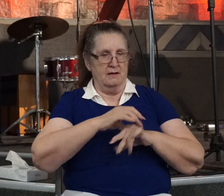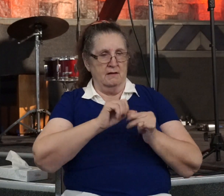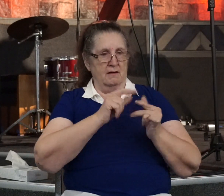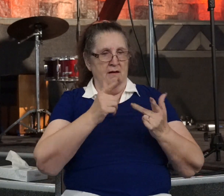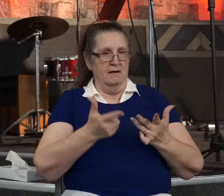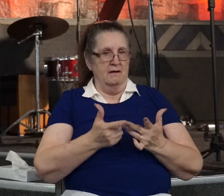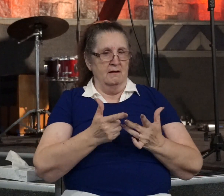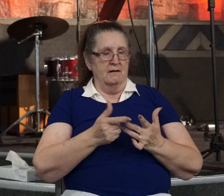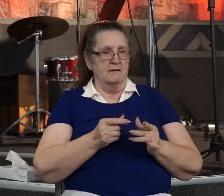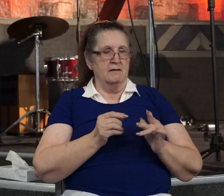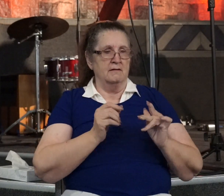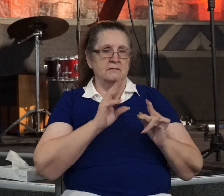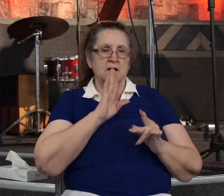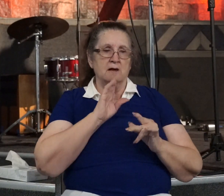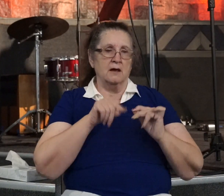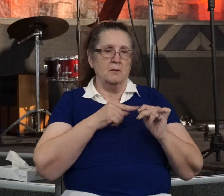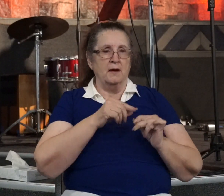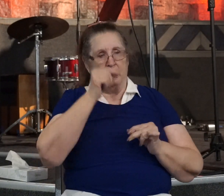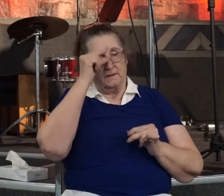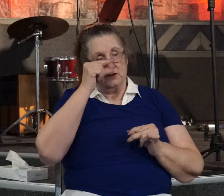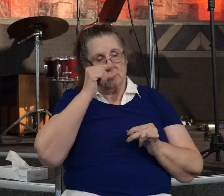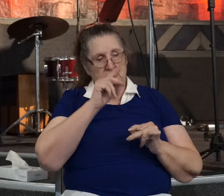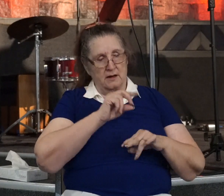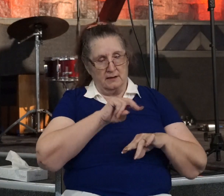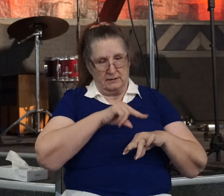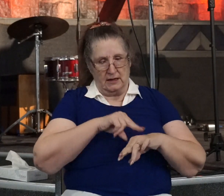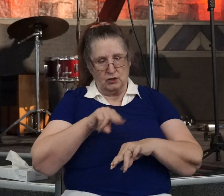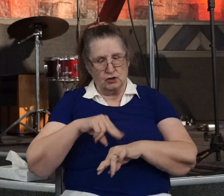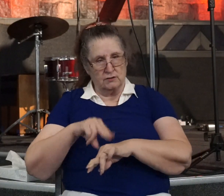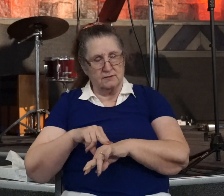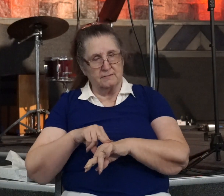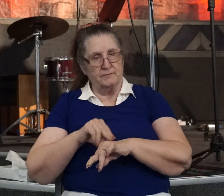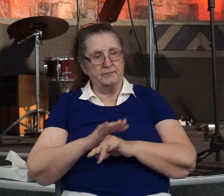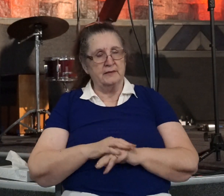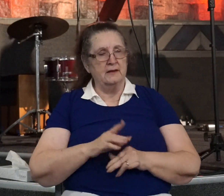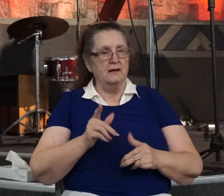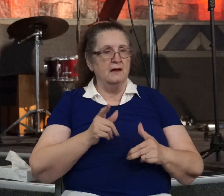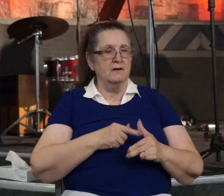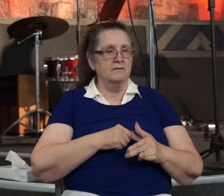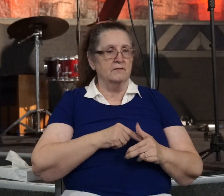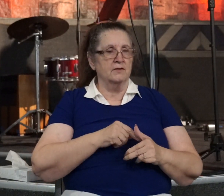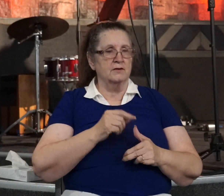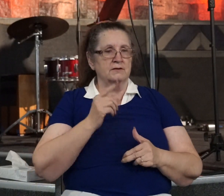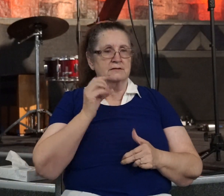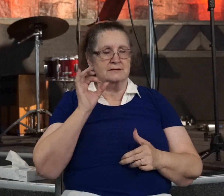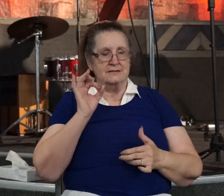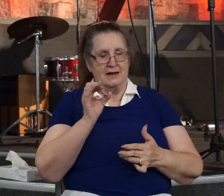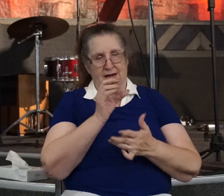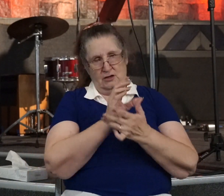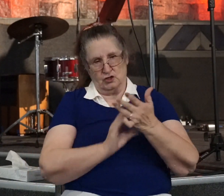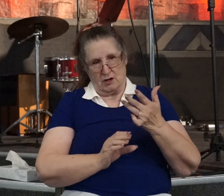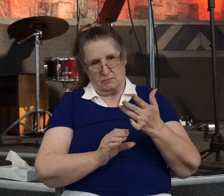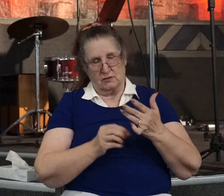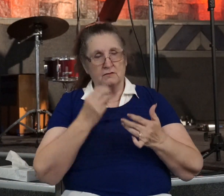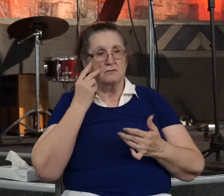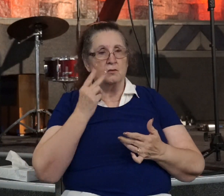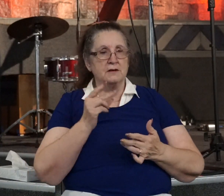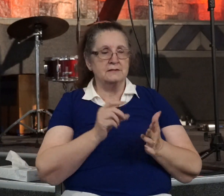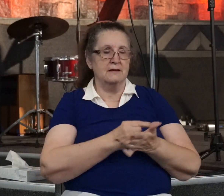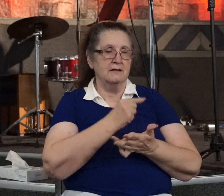And so, in the first nine chapters that we've gone through so far, we've seen the gospel, the